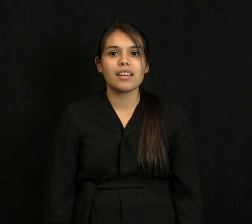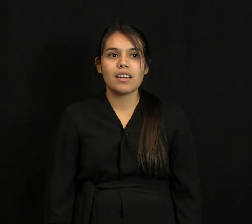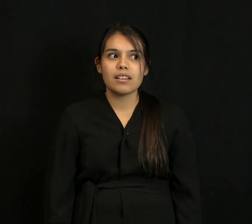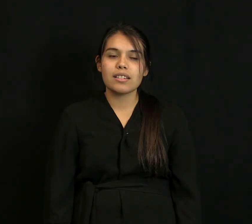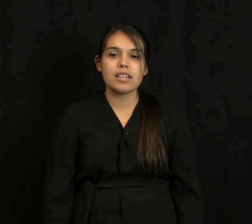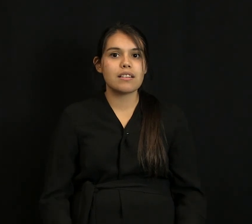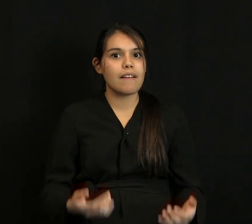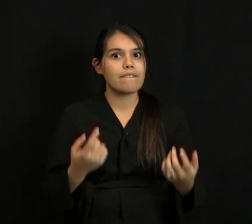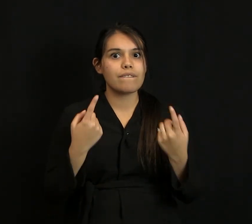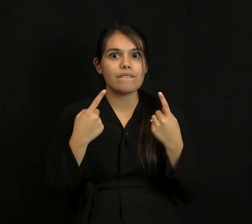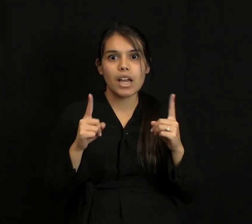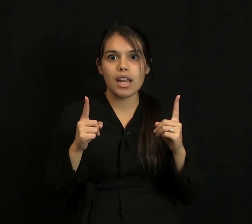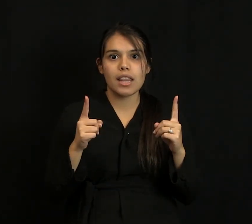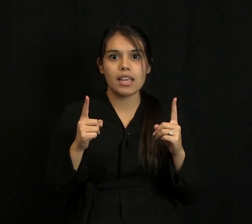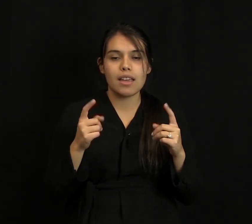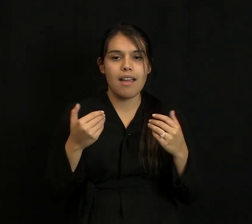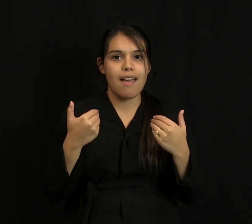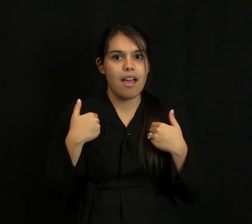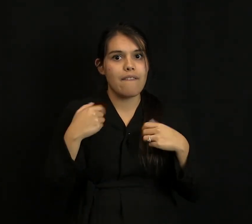For once, I found time for me.